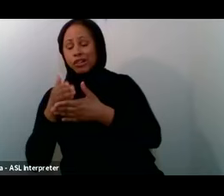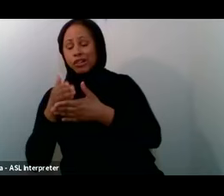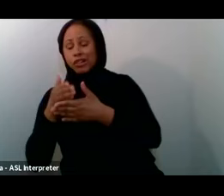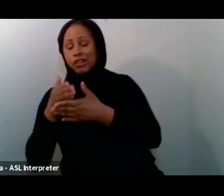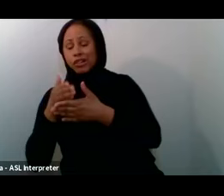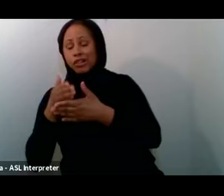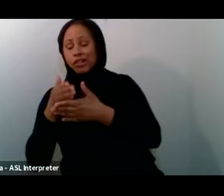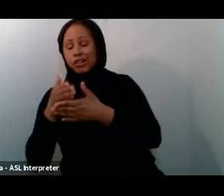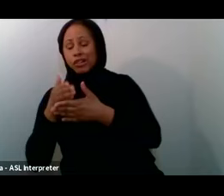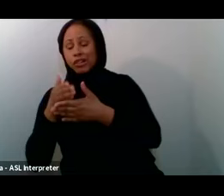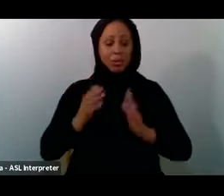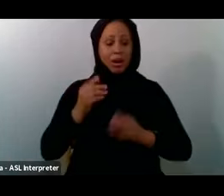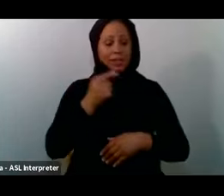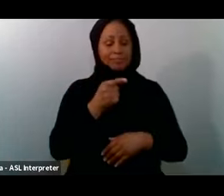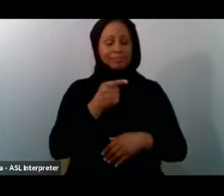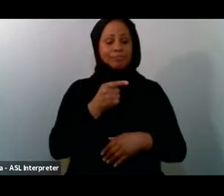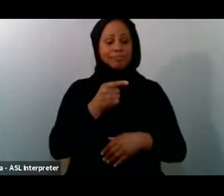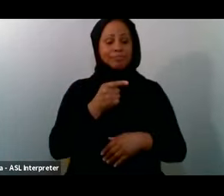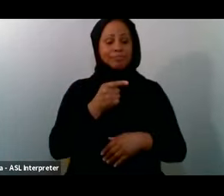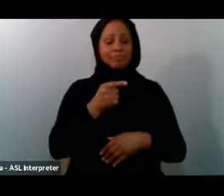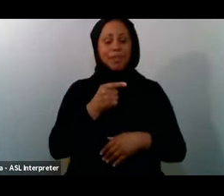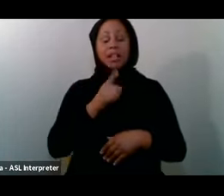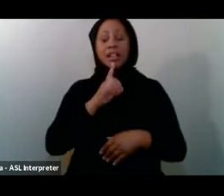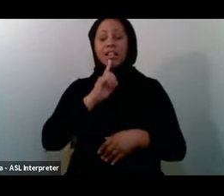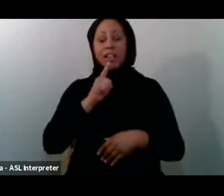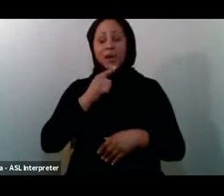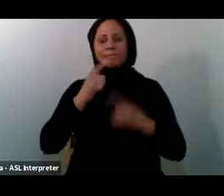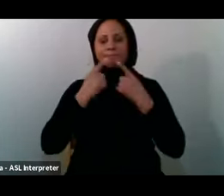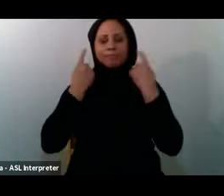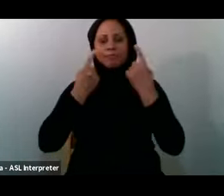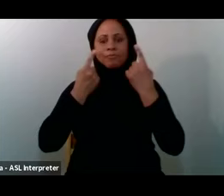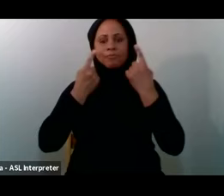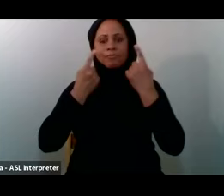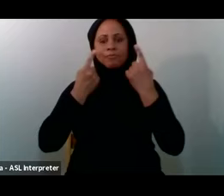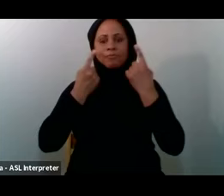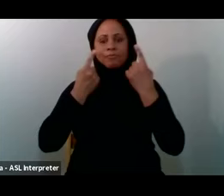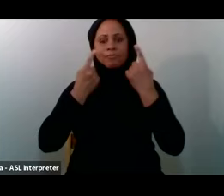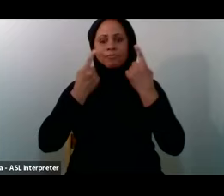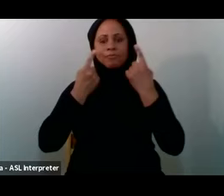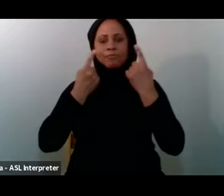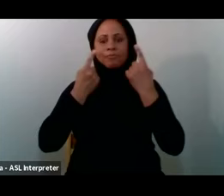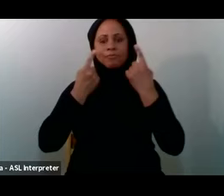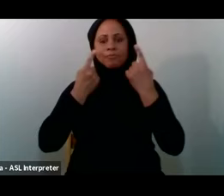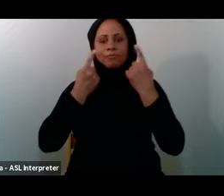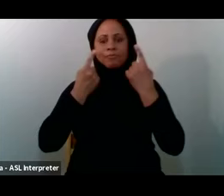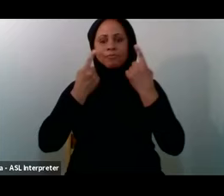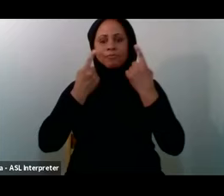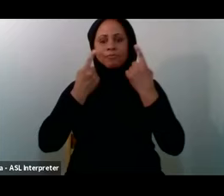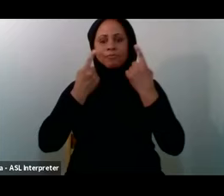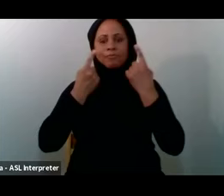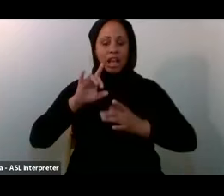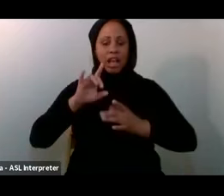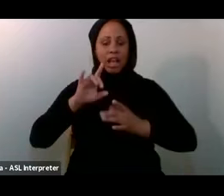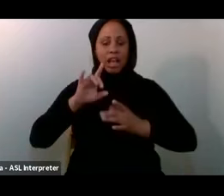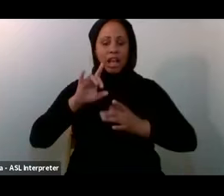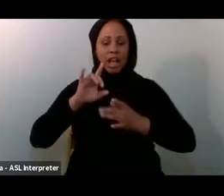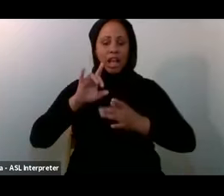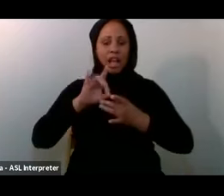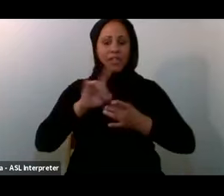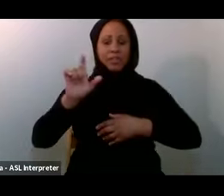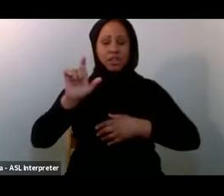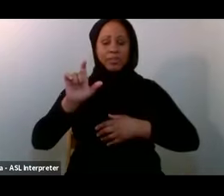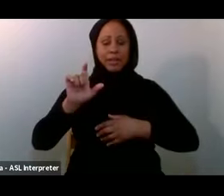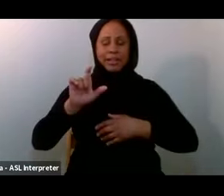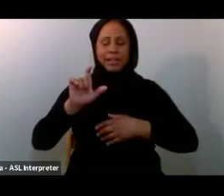He says That to meet The need Of a Muslim Is dear To me Than praying